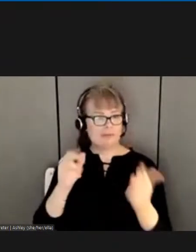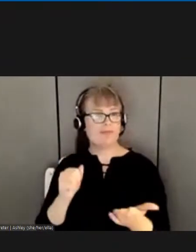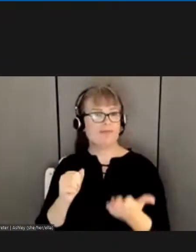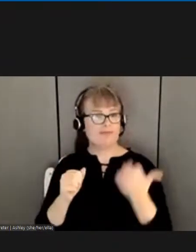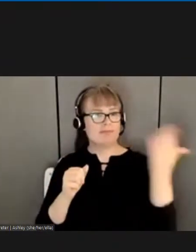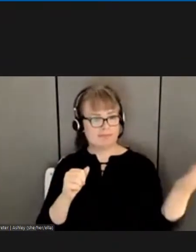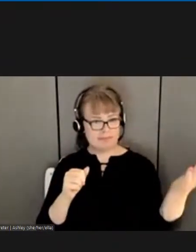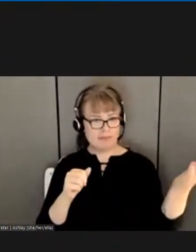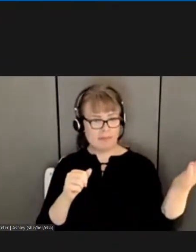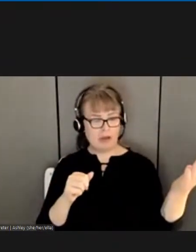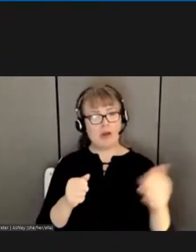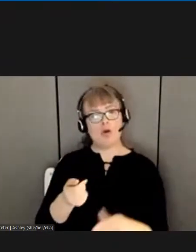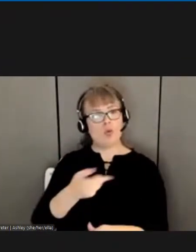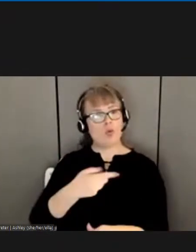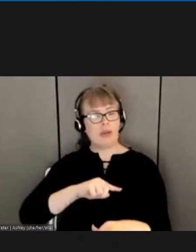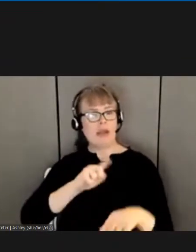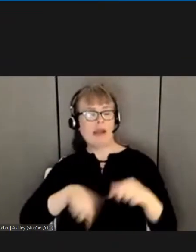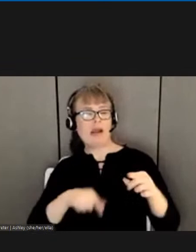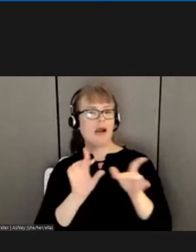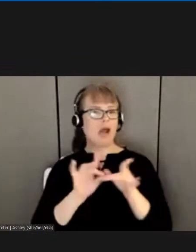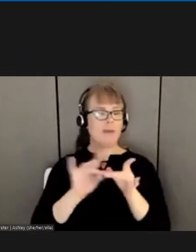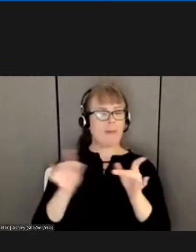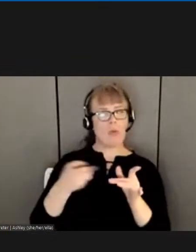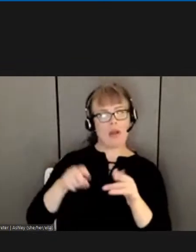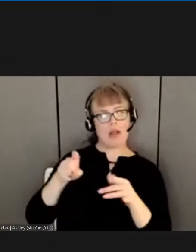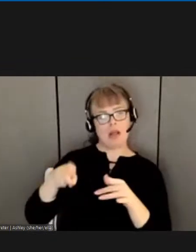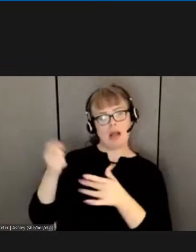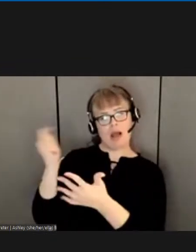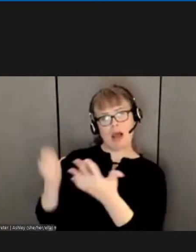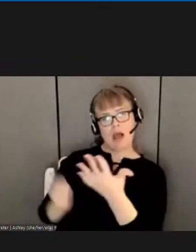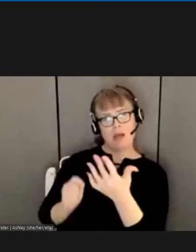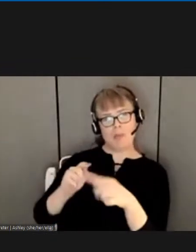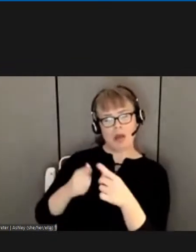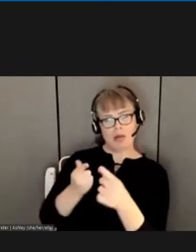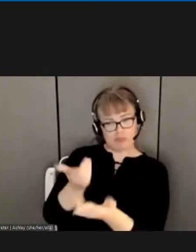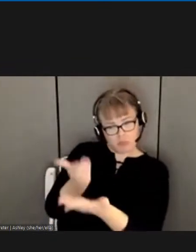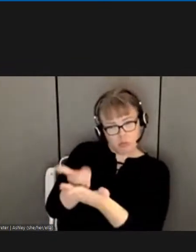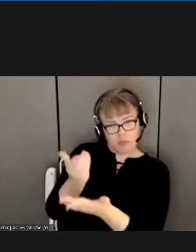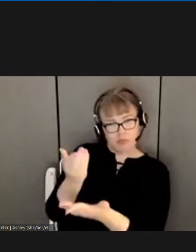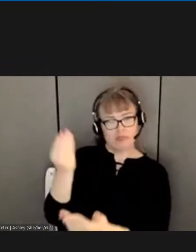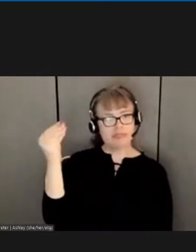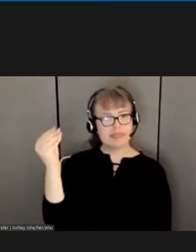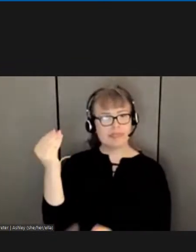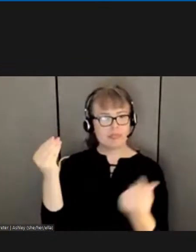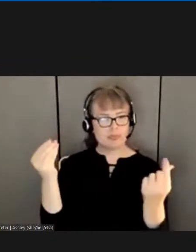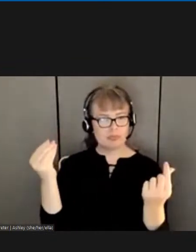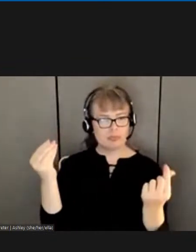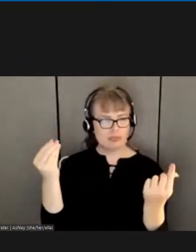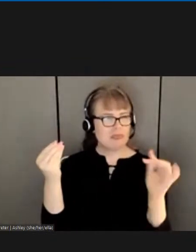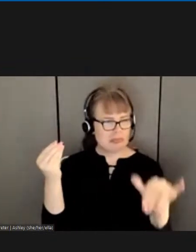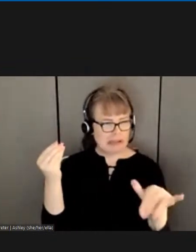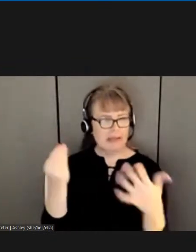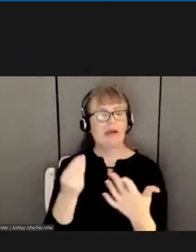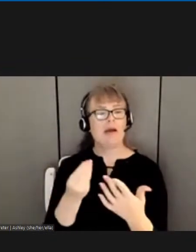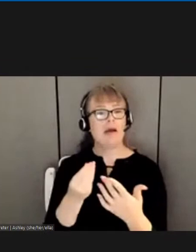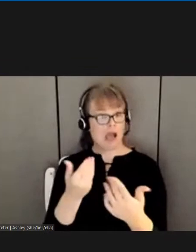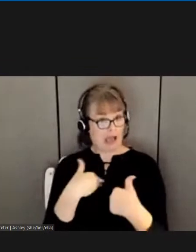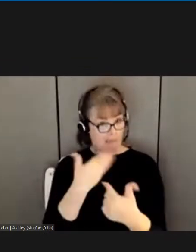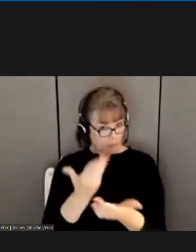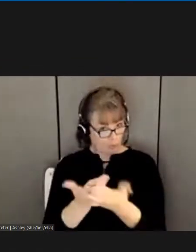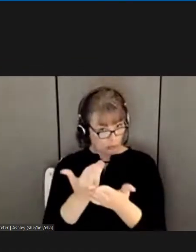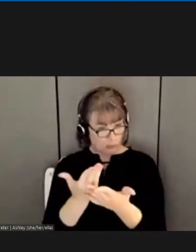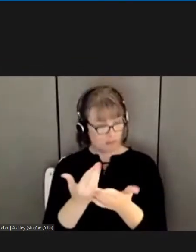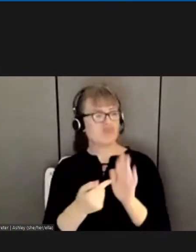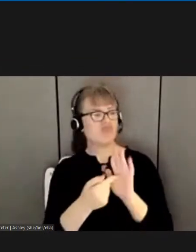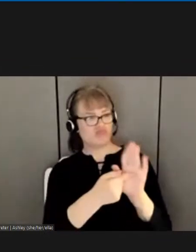say we deserve this but then we need to show why we deserve that so that the arguments we put in front of management uh it's